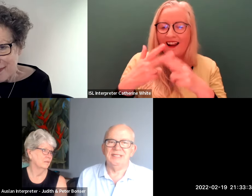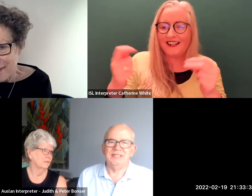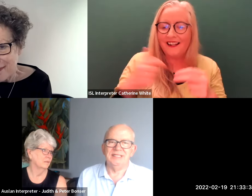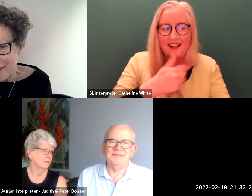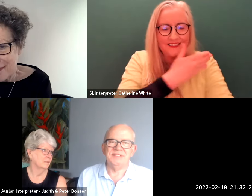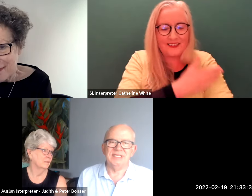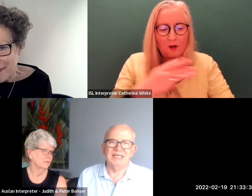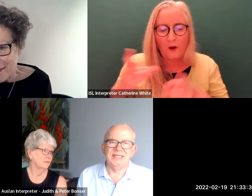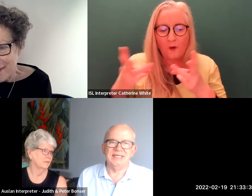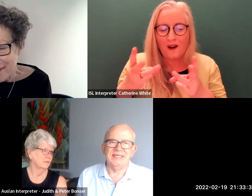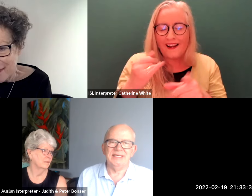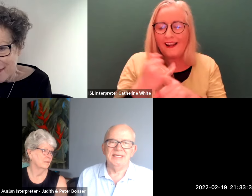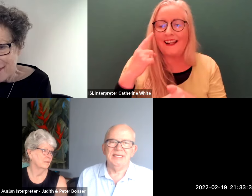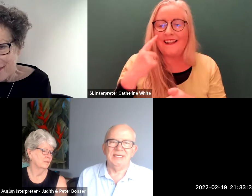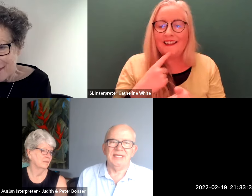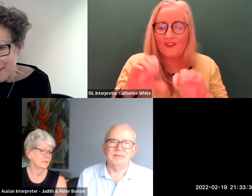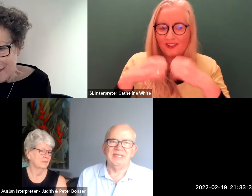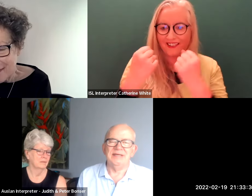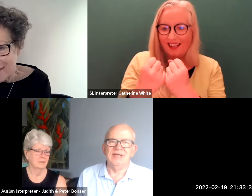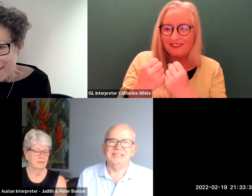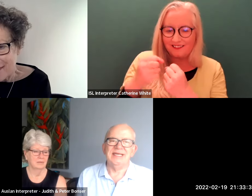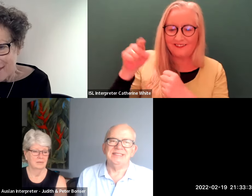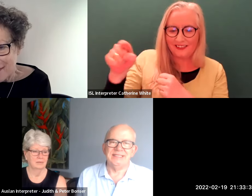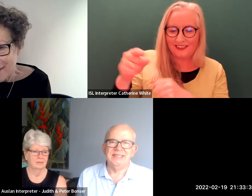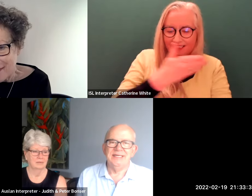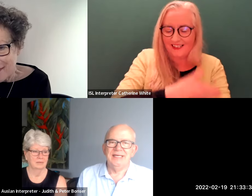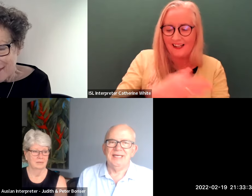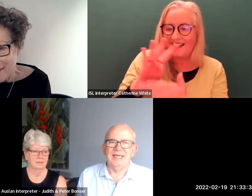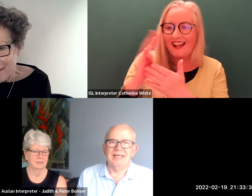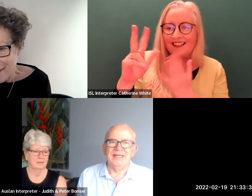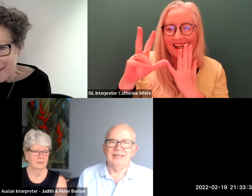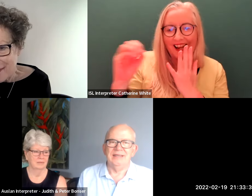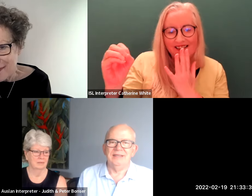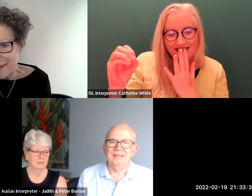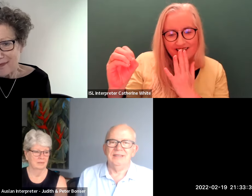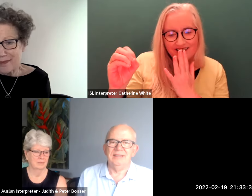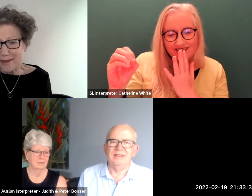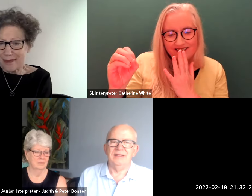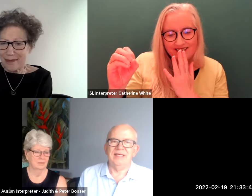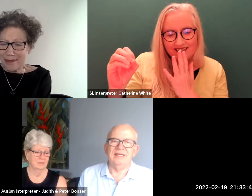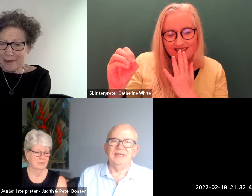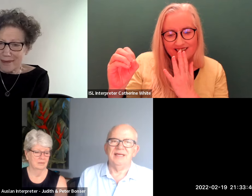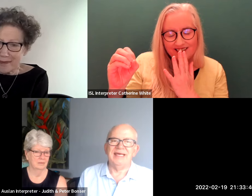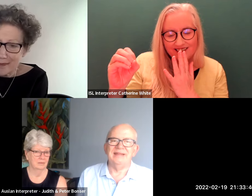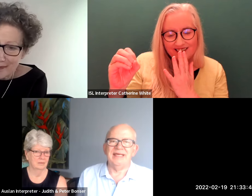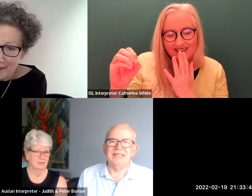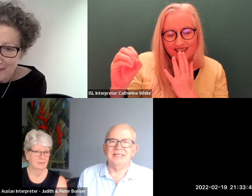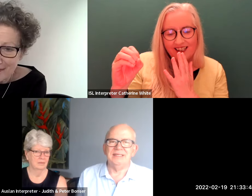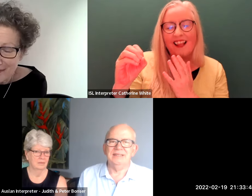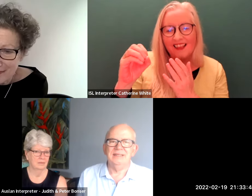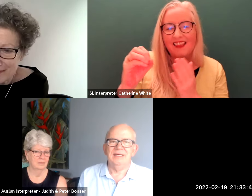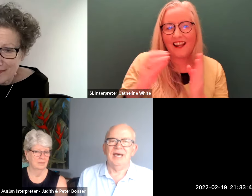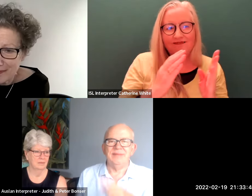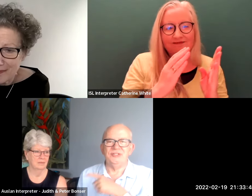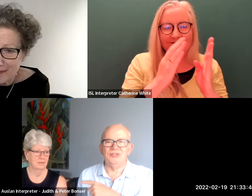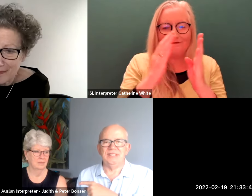in the deaf society there at the beginning of 1980 and uh then later that year